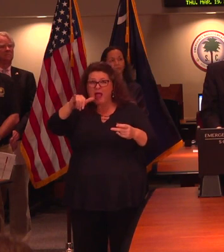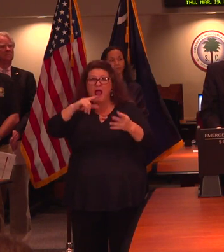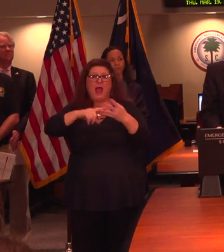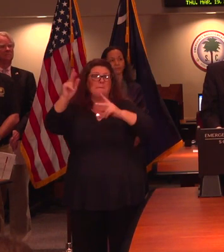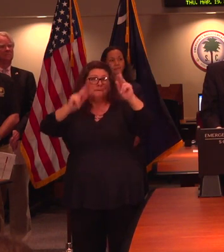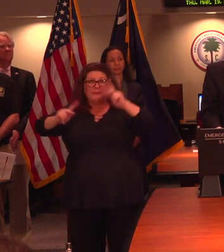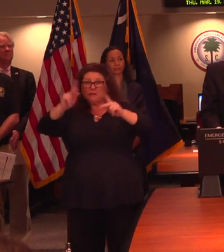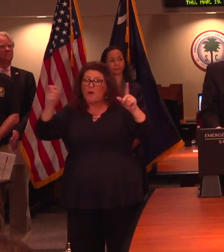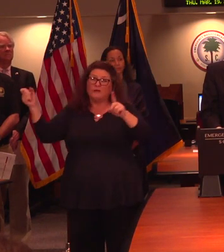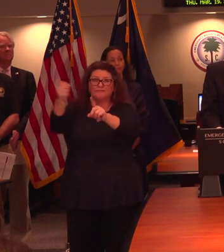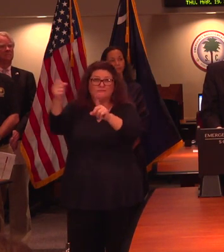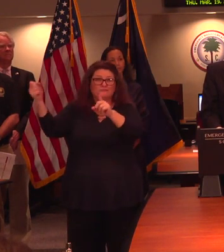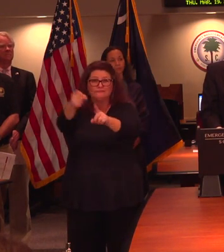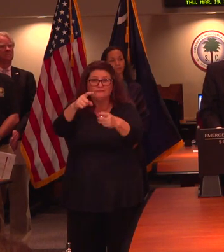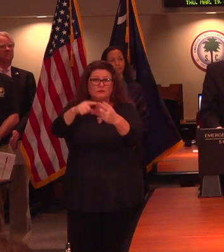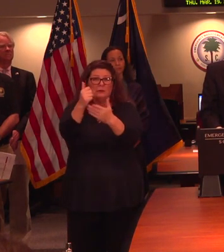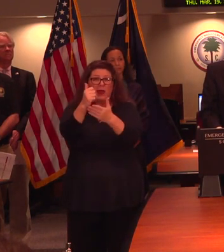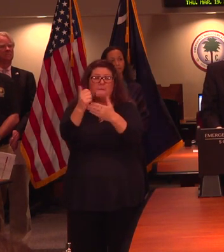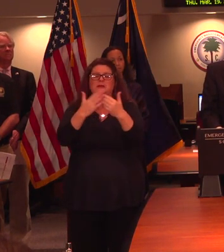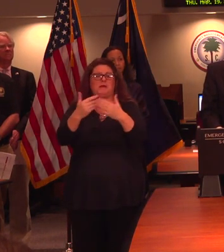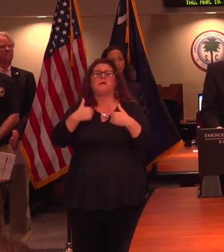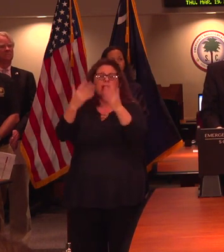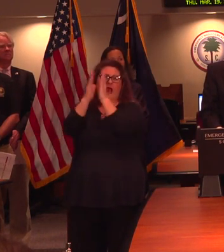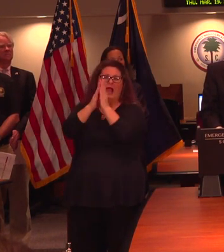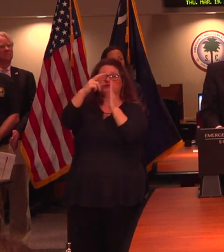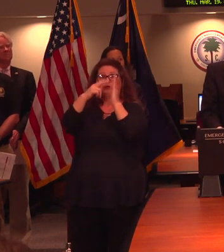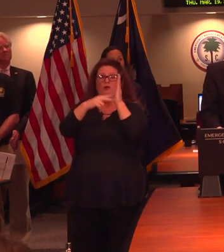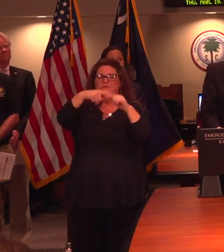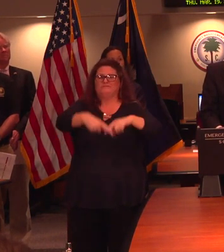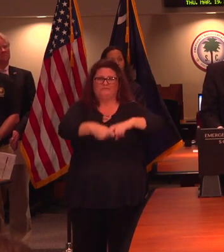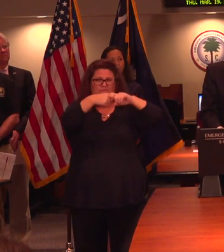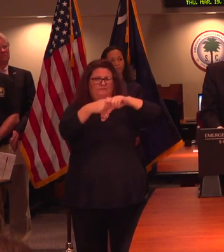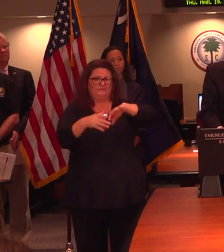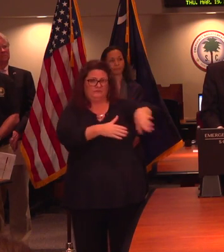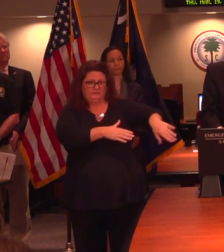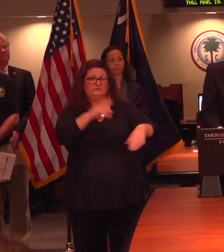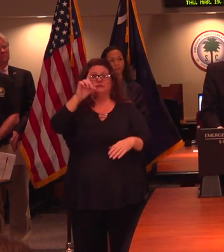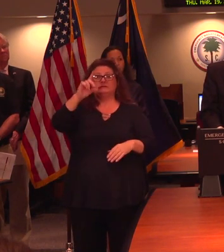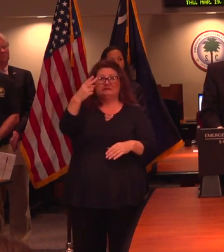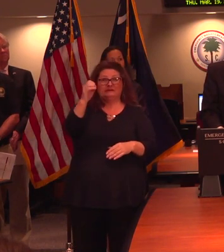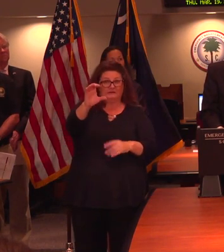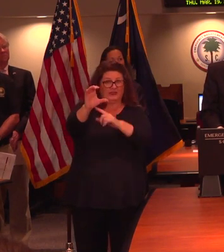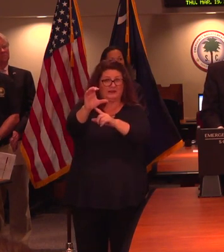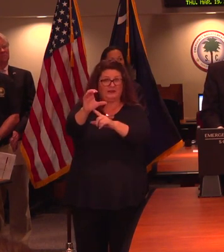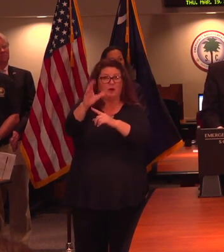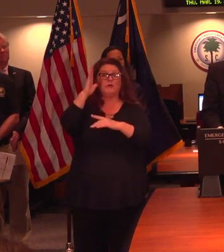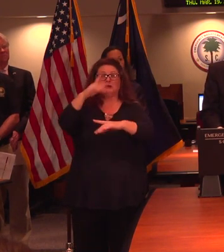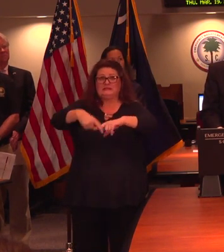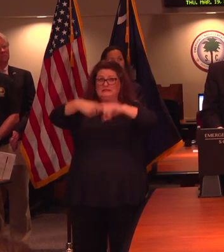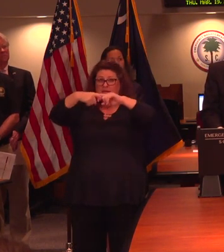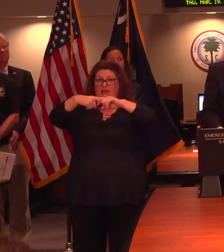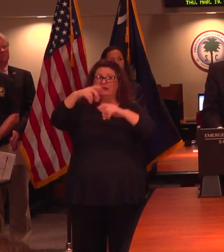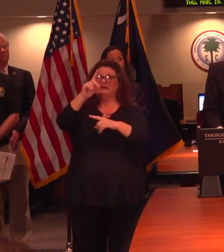time to receive. DHEC shall temporarily suspend the enforcement of